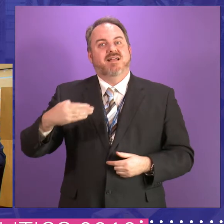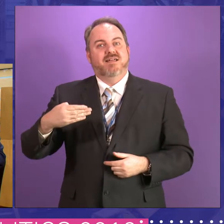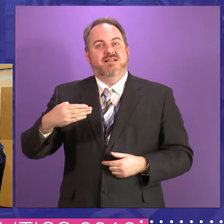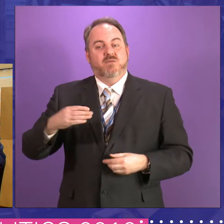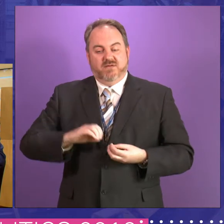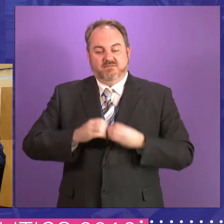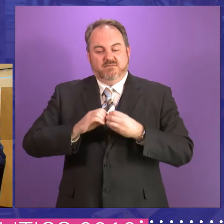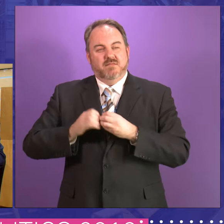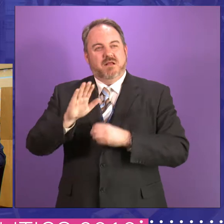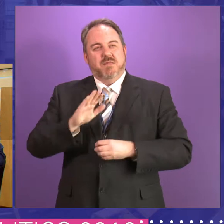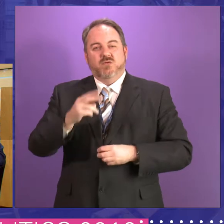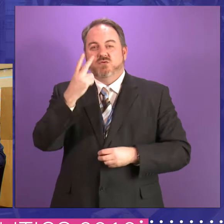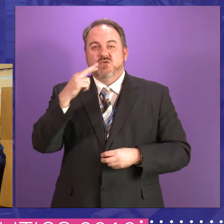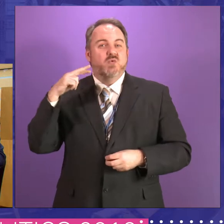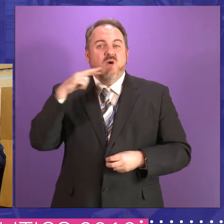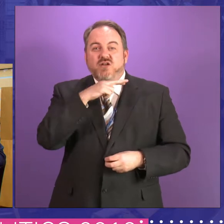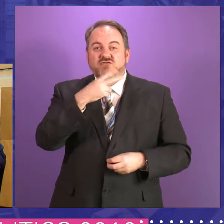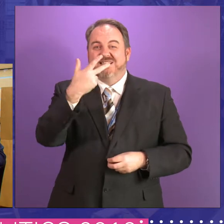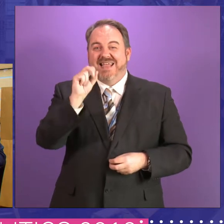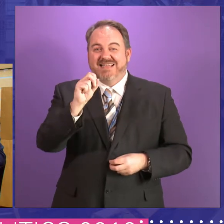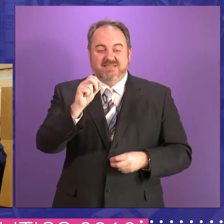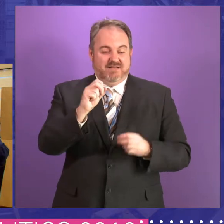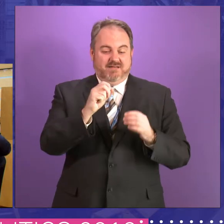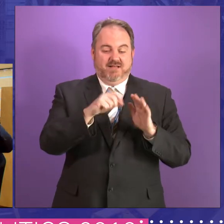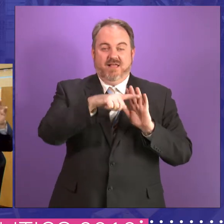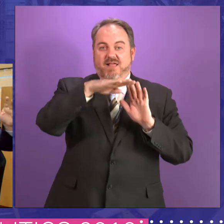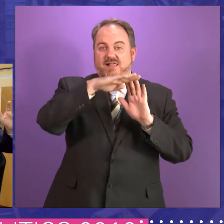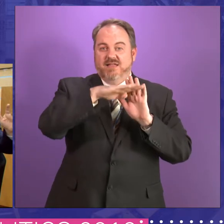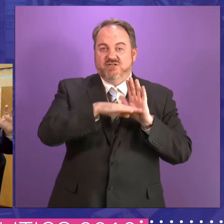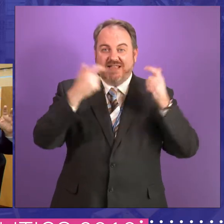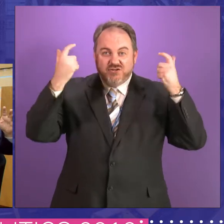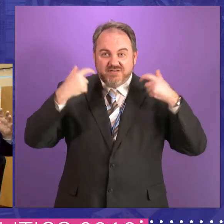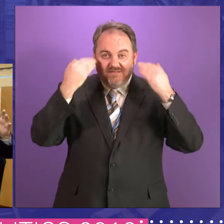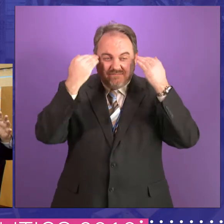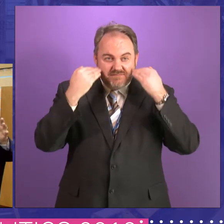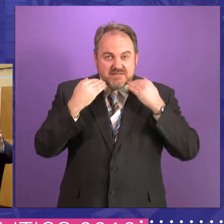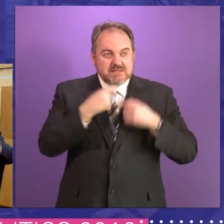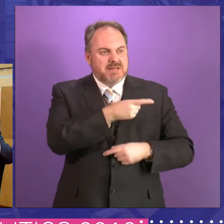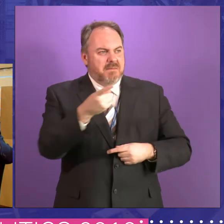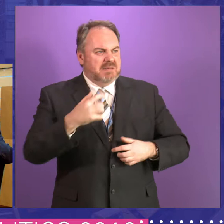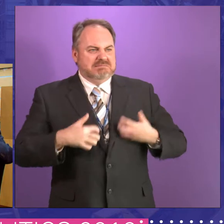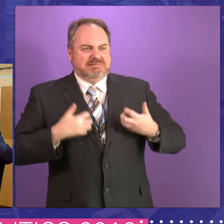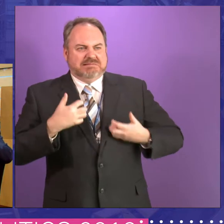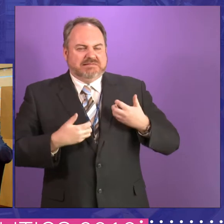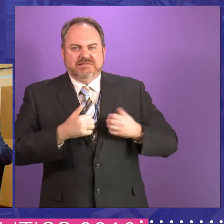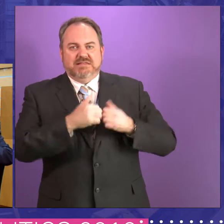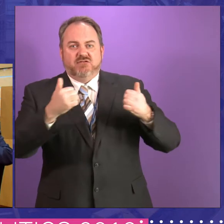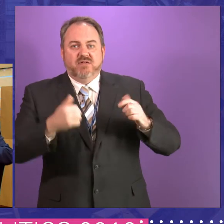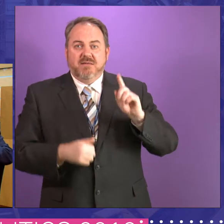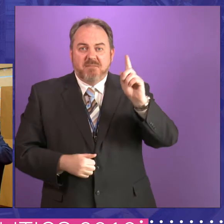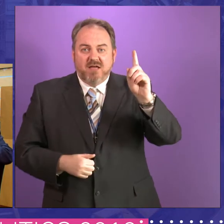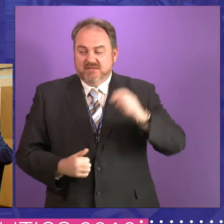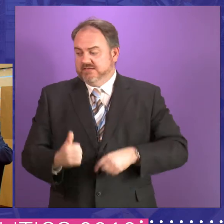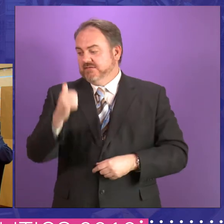something like 280 pieces of legislation. Now people who are against legislation might frown at that. But when we were in